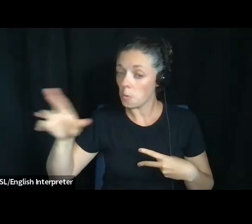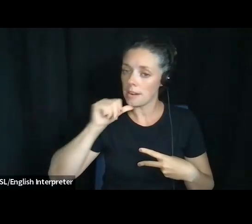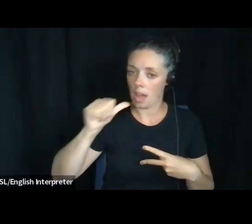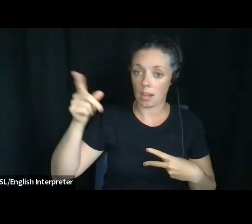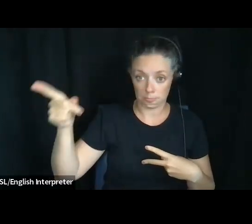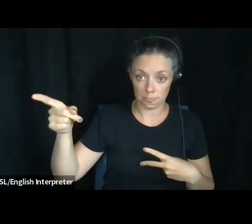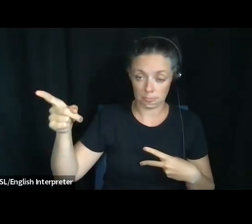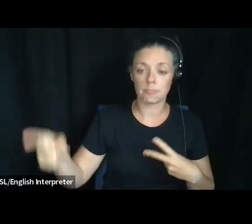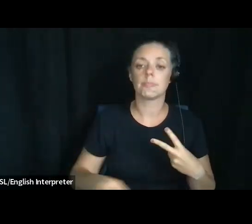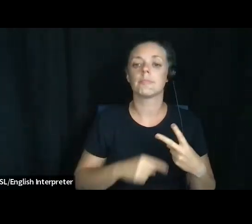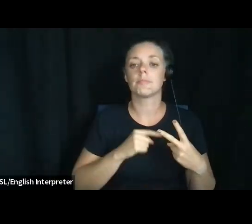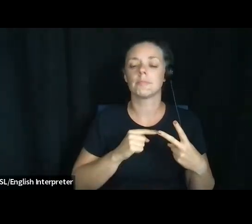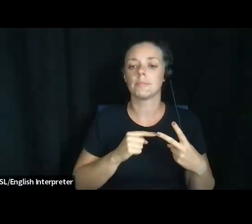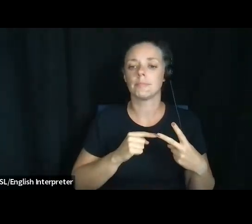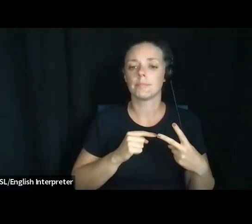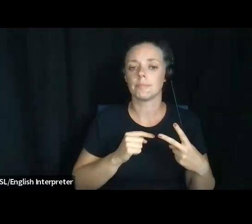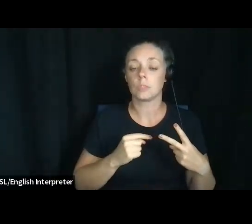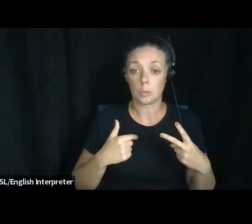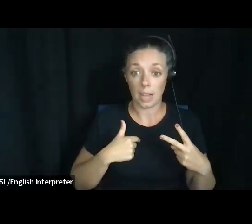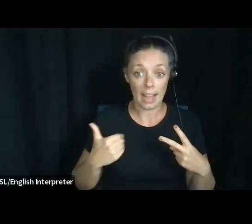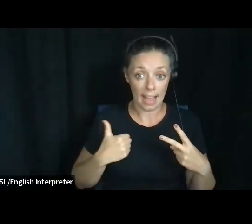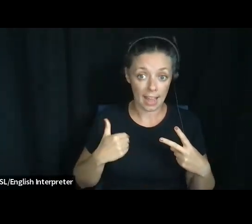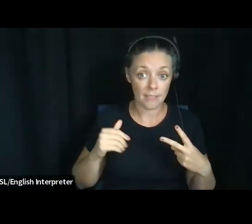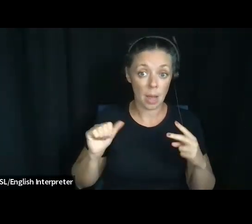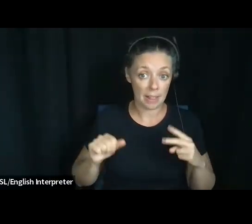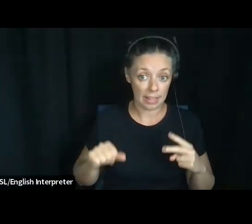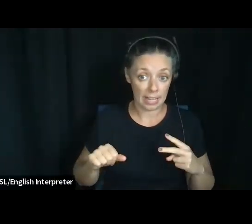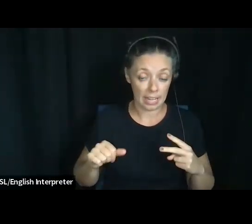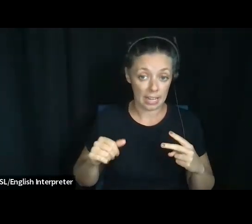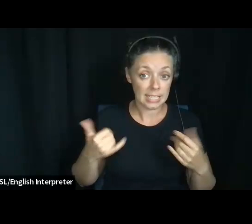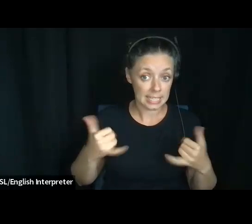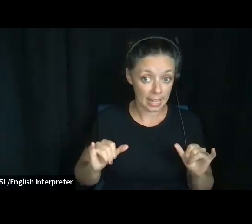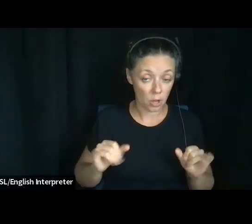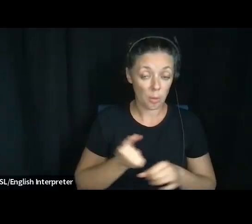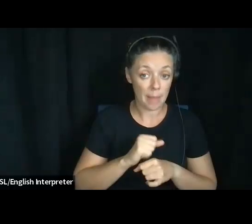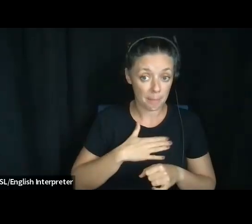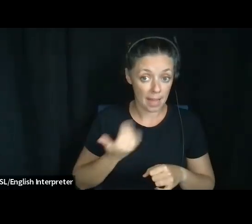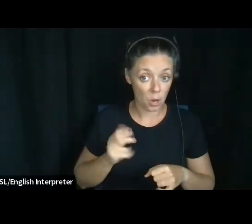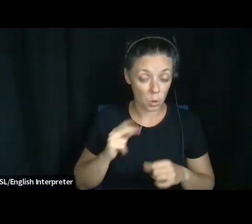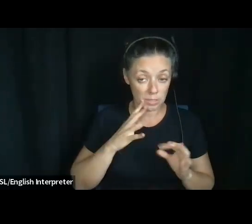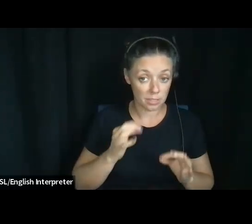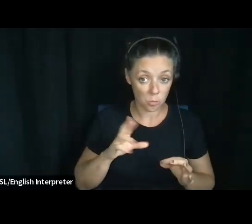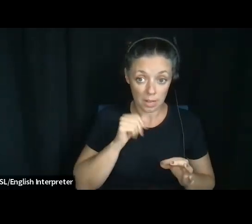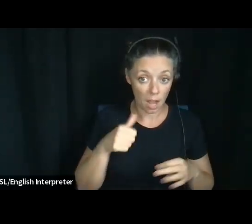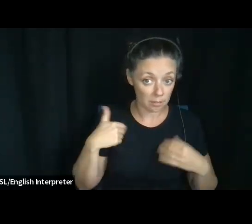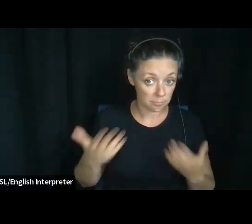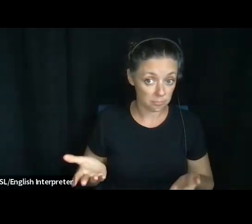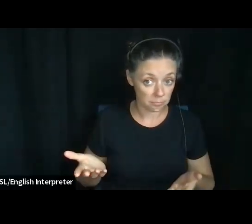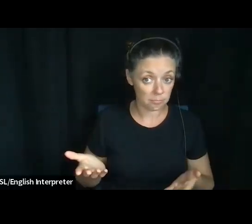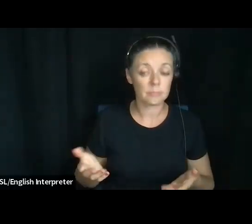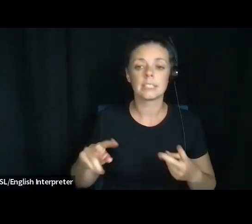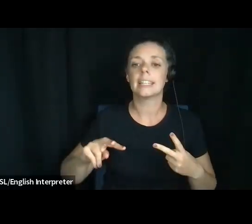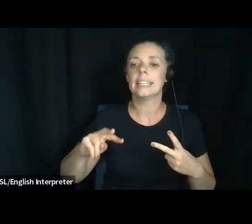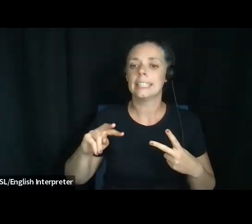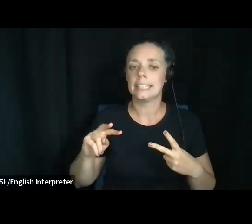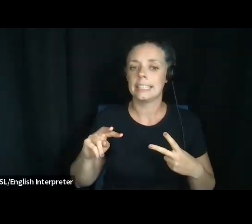report says that I truly do not have the ability anymore to make my own decisions about my life? And